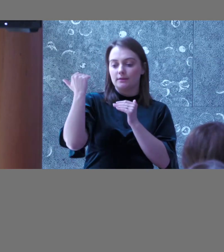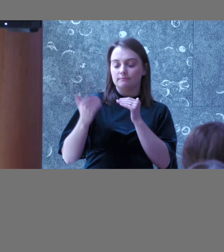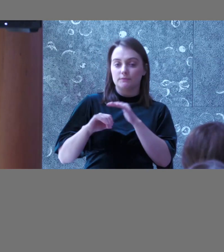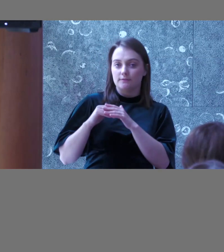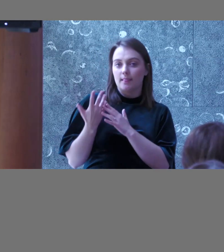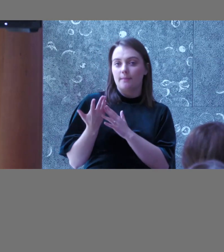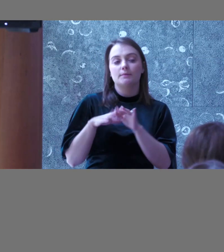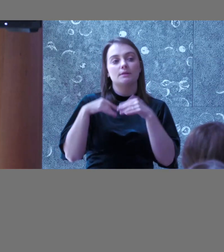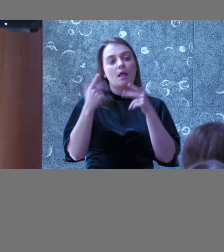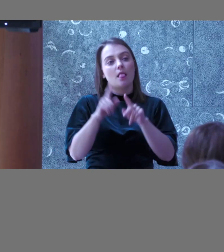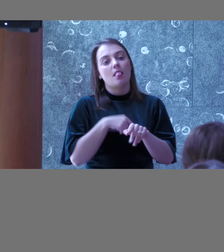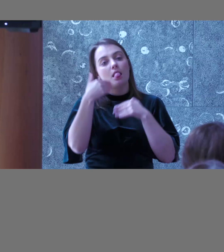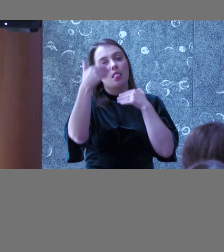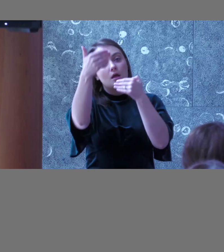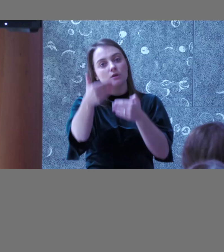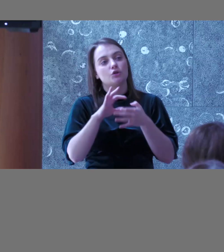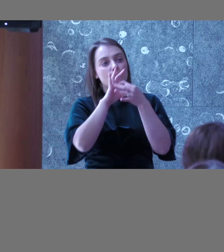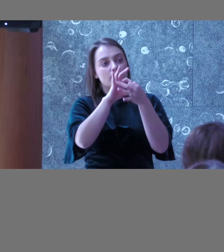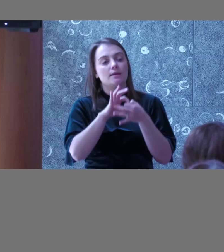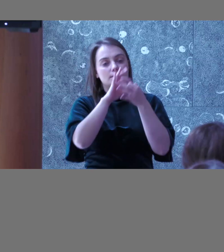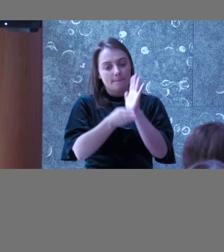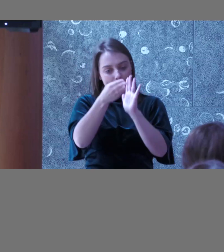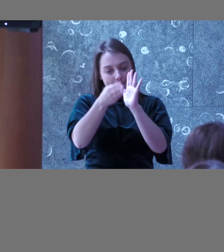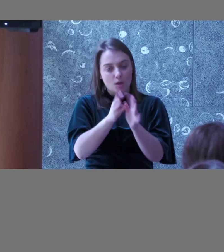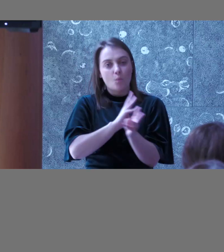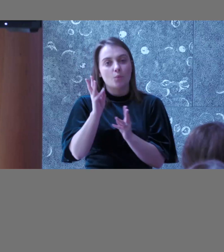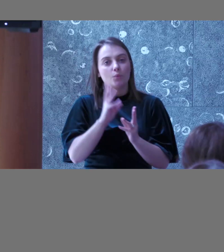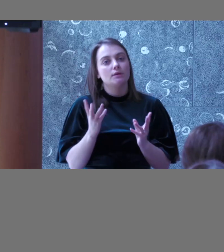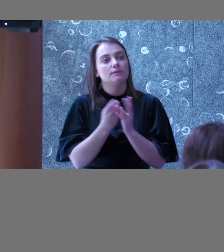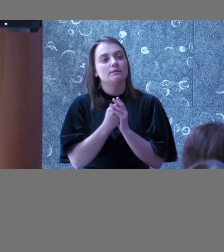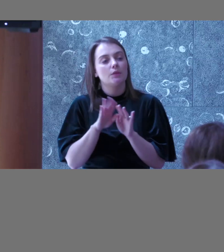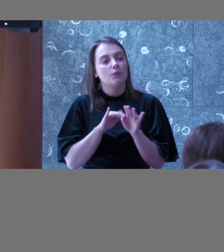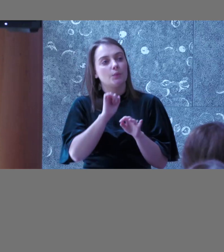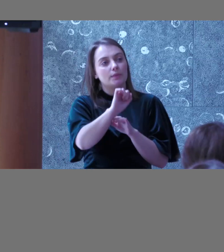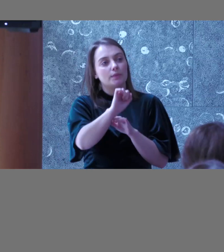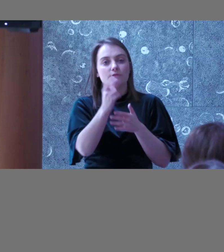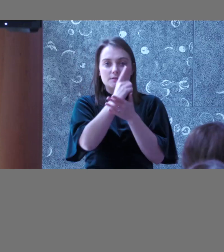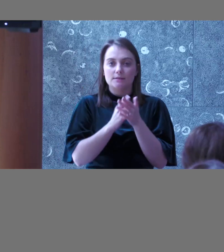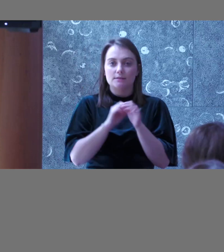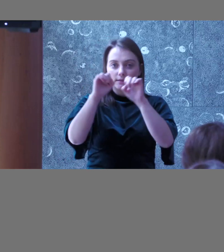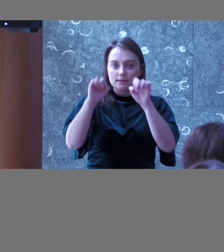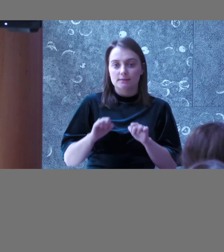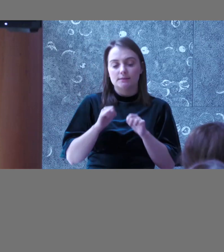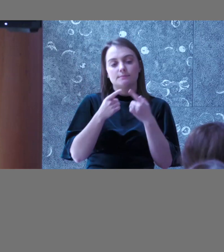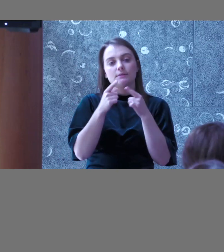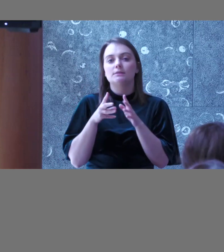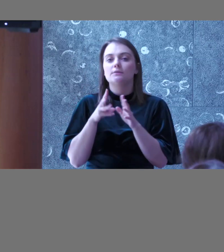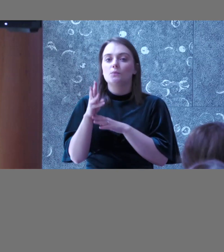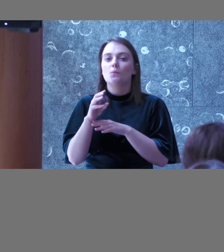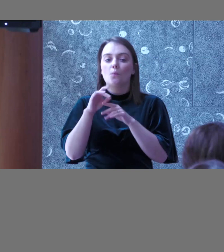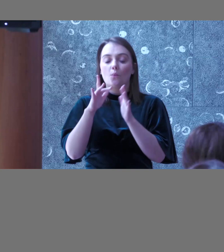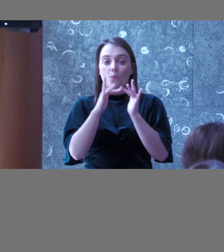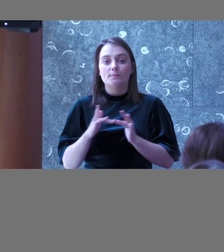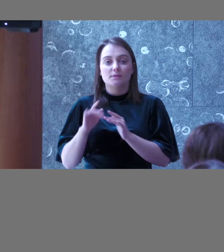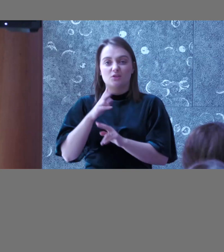clients that we now have long-term relationships with, and, you know, we're working with them in terms of their design systems, in terms of suites of websites, not necessarily just one